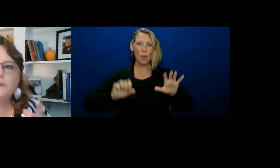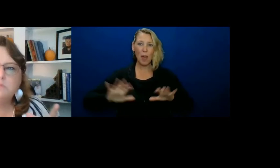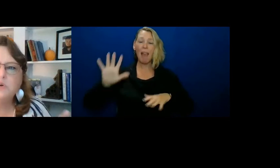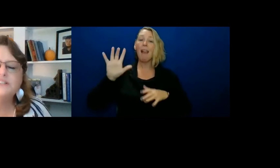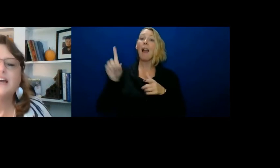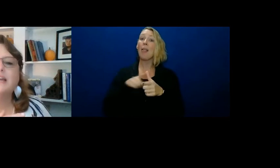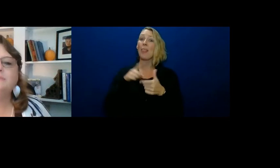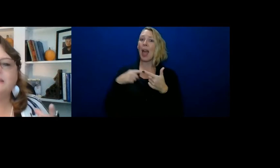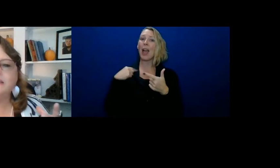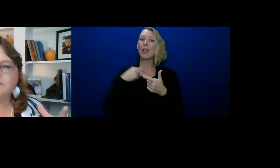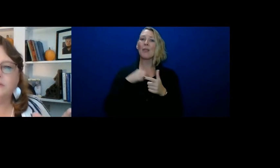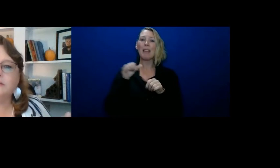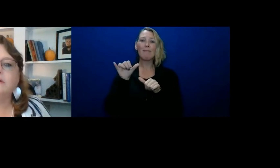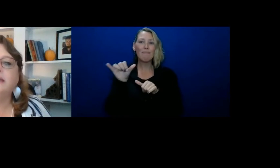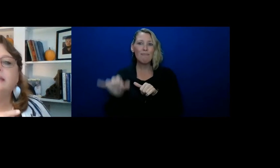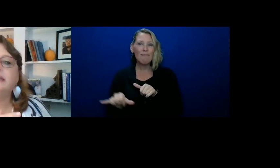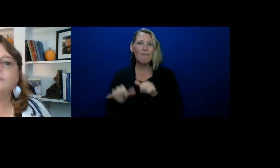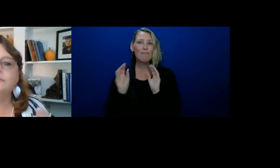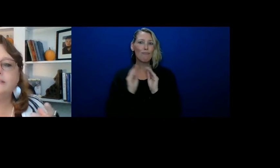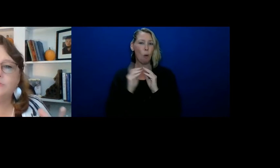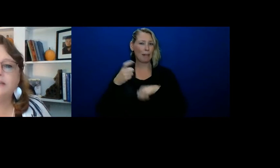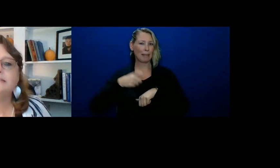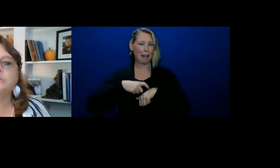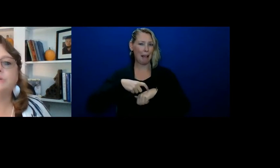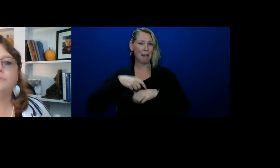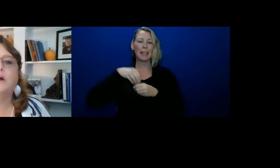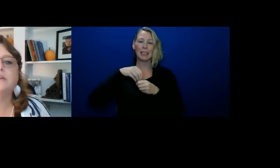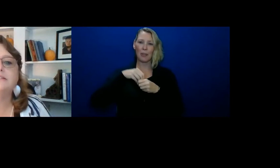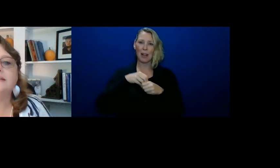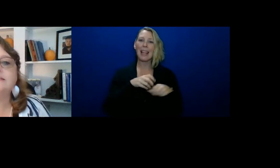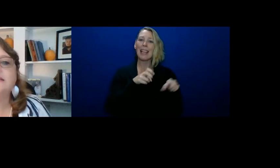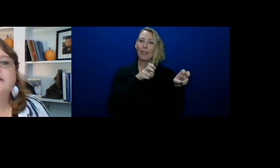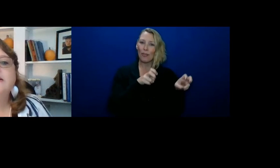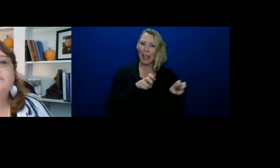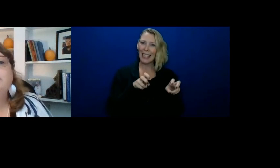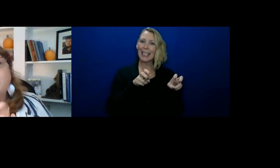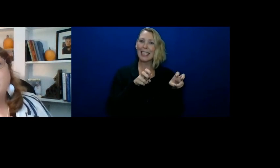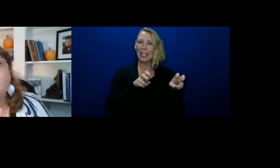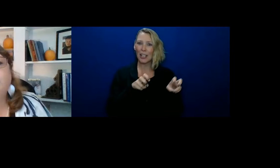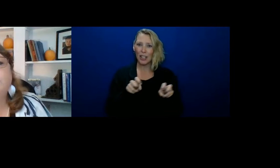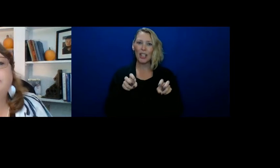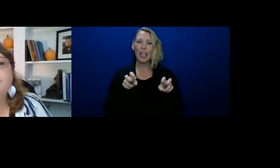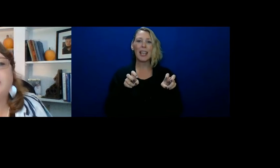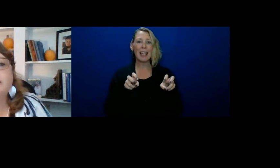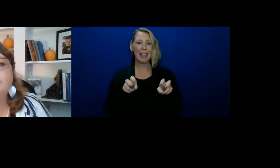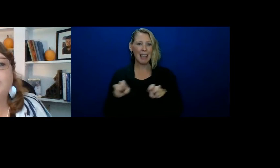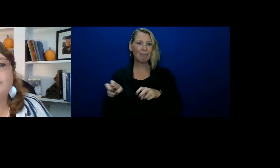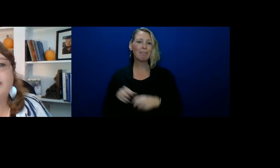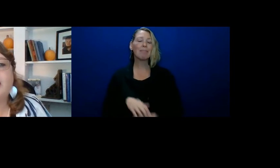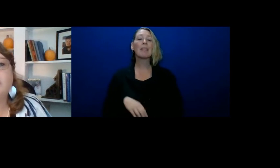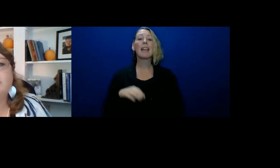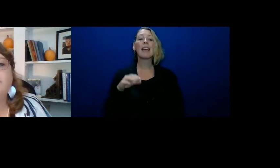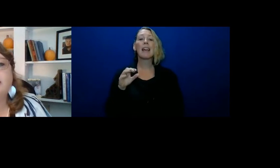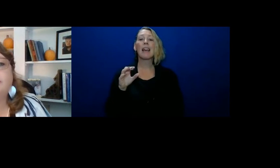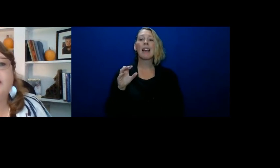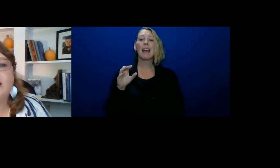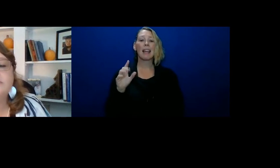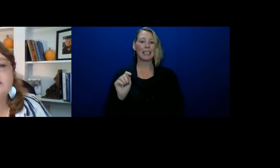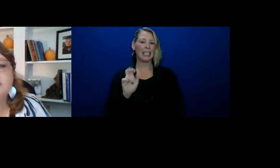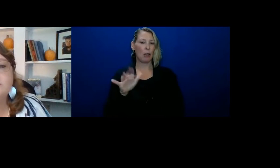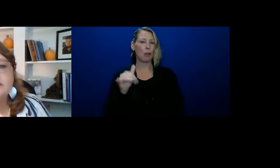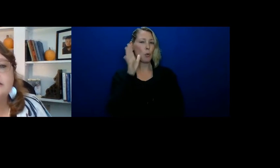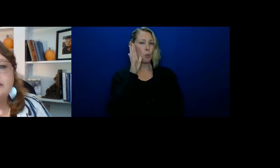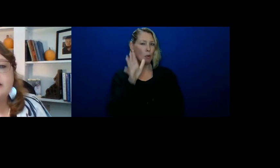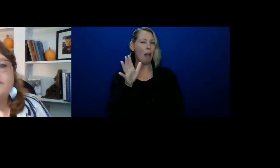we spent more time in the unit, right? It was a transition process. Carrie, we'll be talking more about available